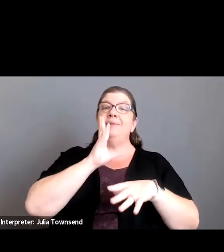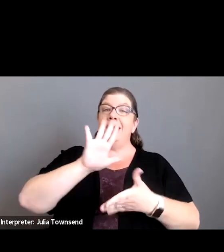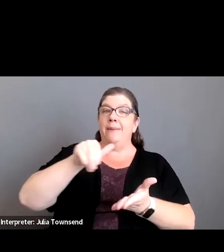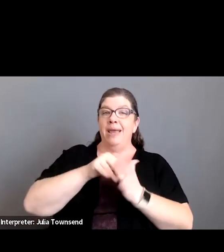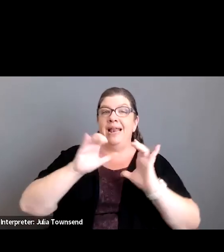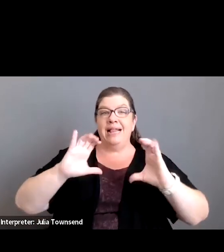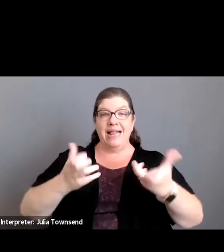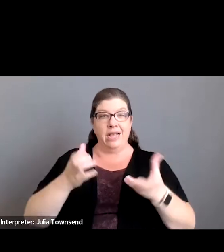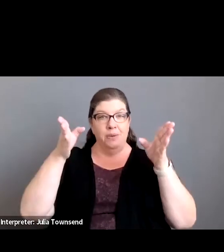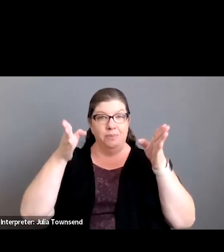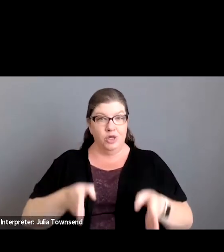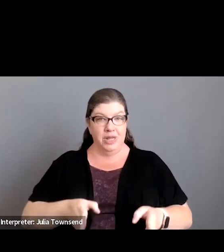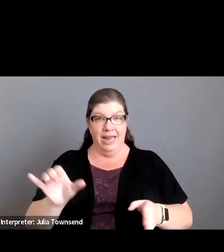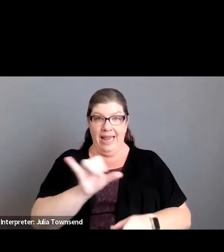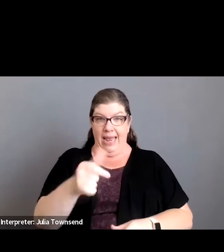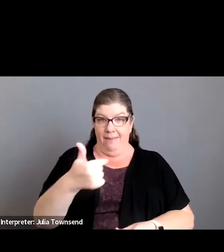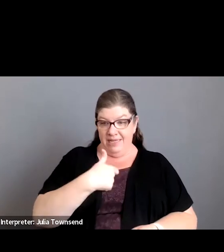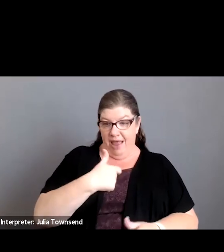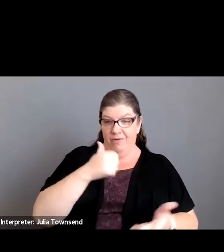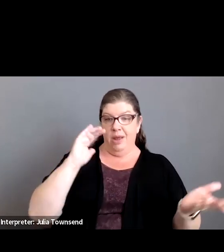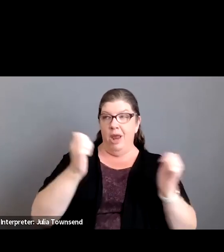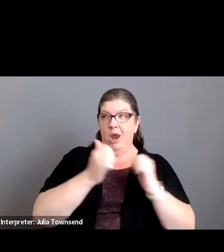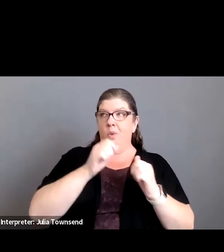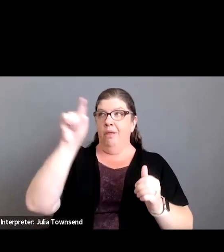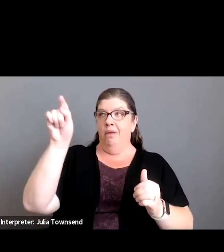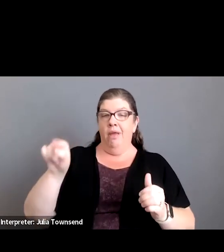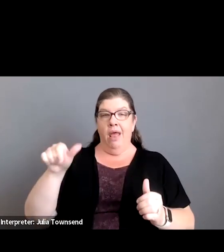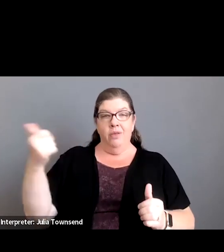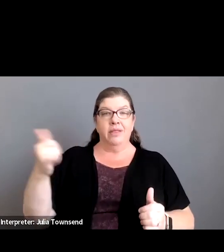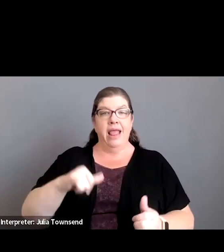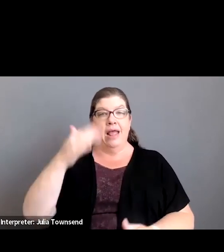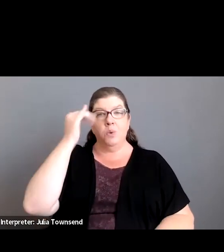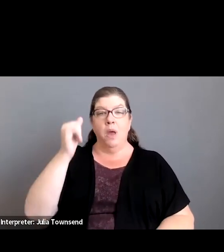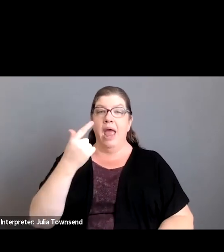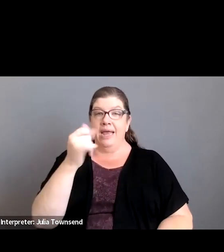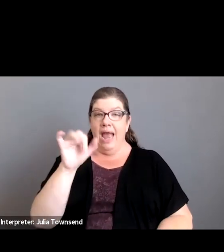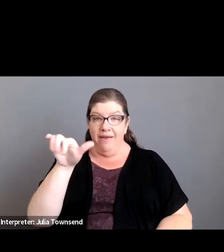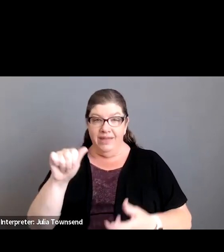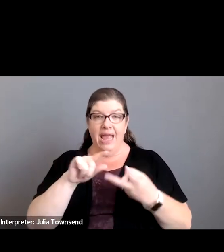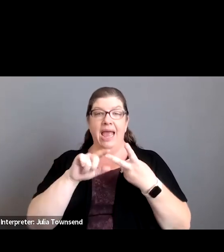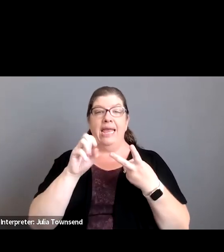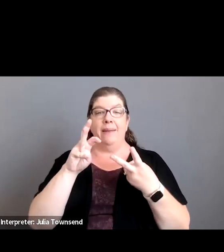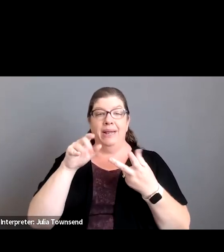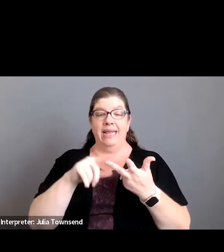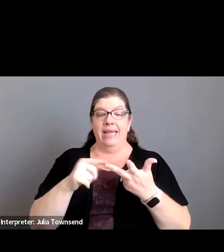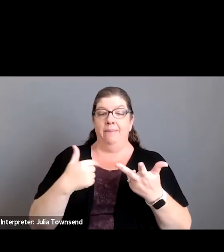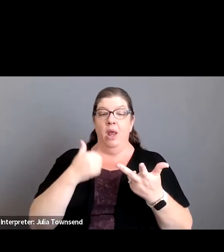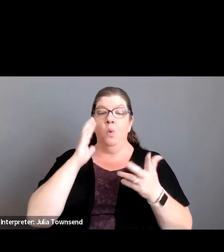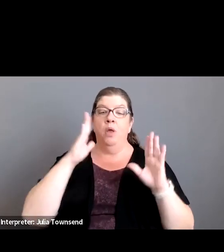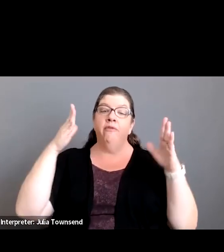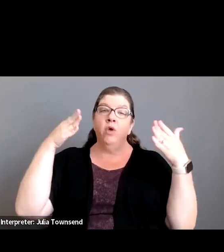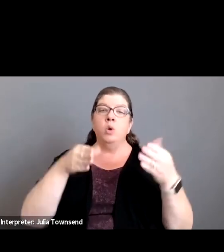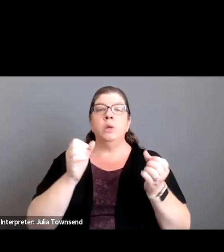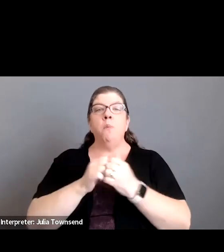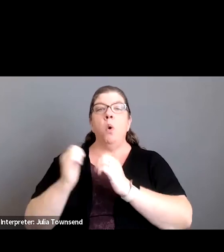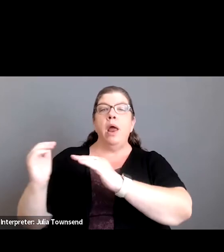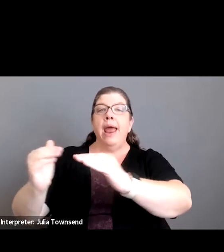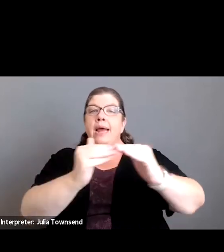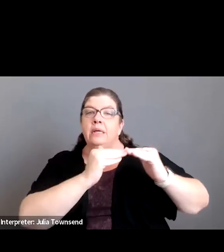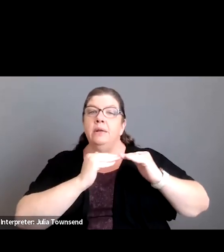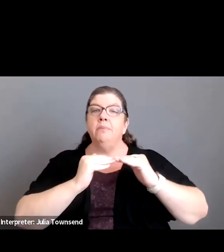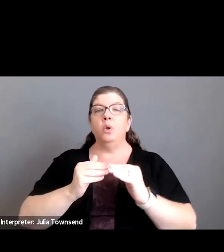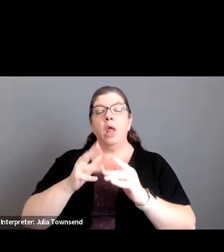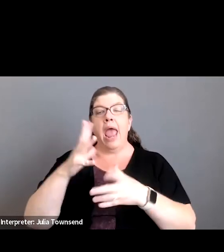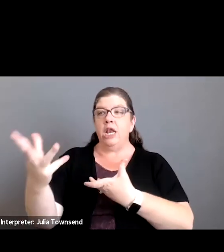compared to many of my peers which is why kavya emily and i will continue to focus on a more equitable and